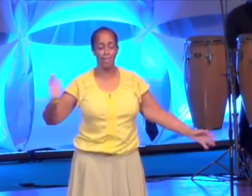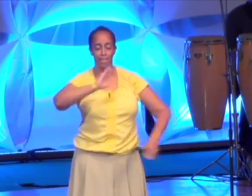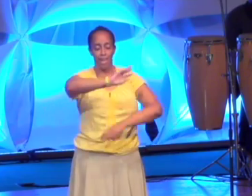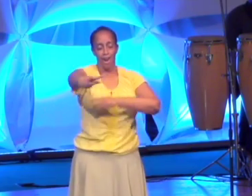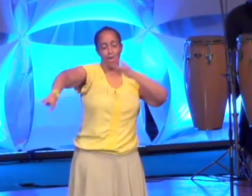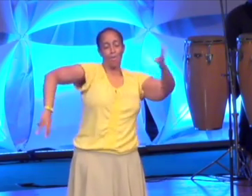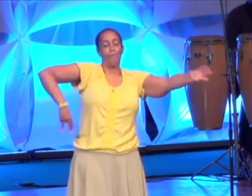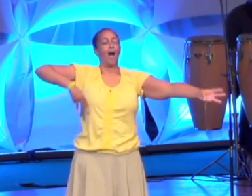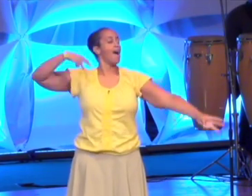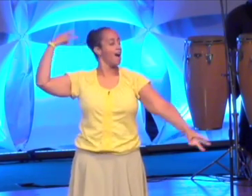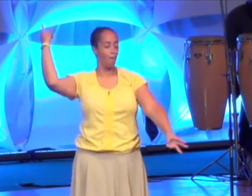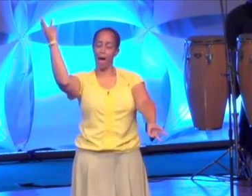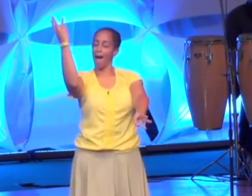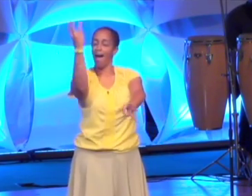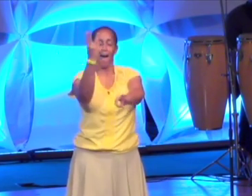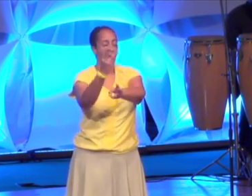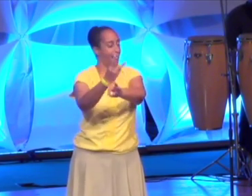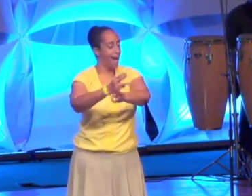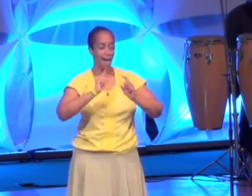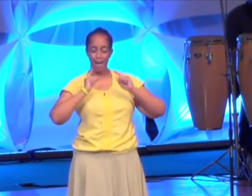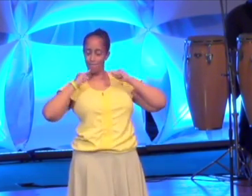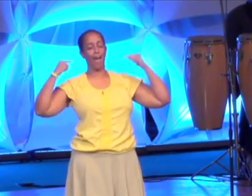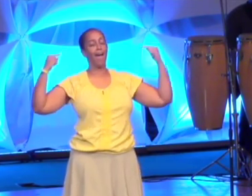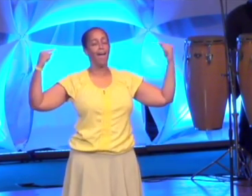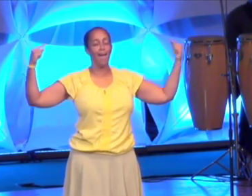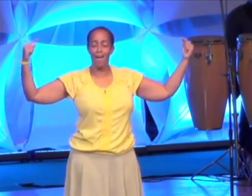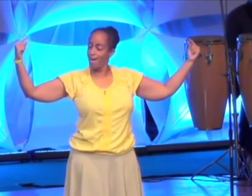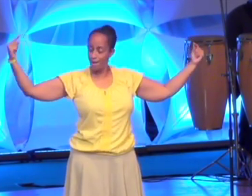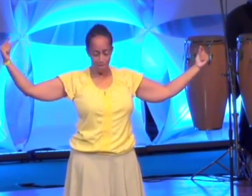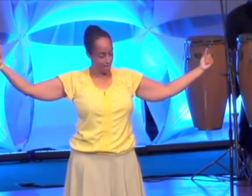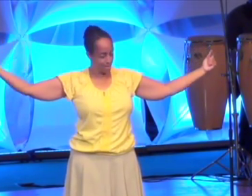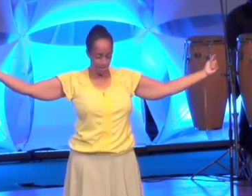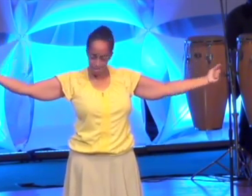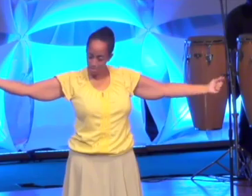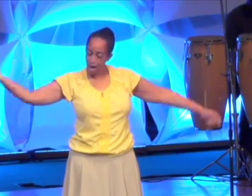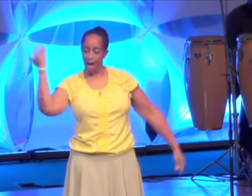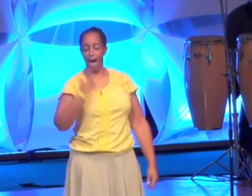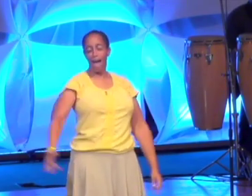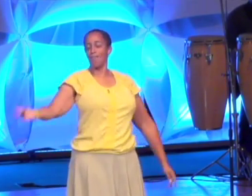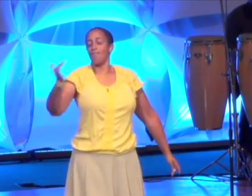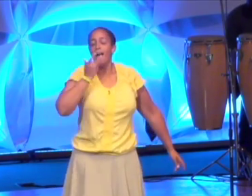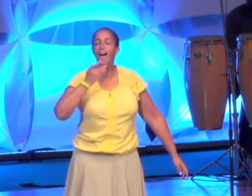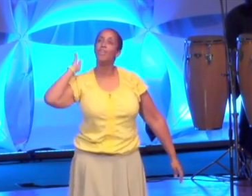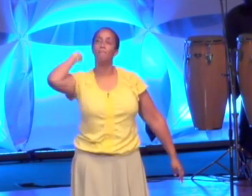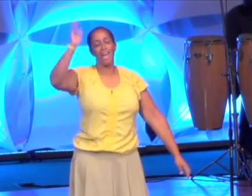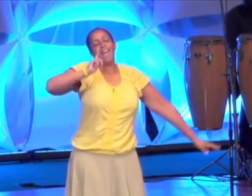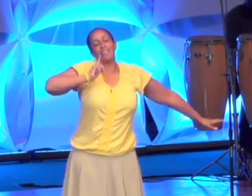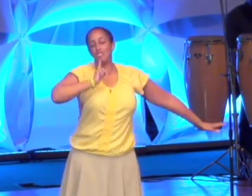than all the world might fame. I'd rather be